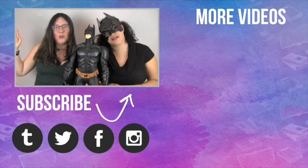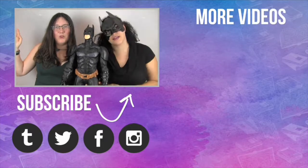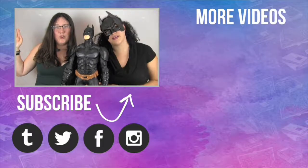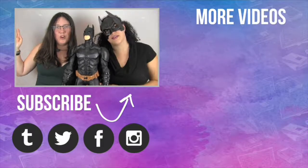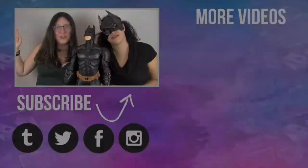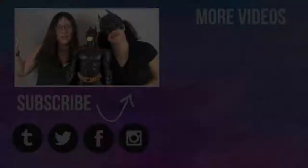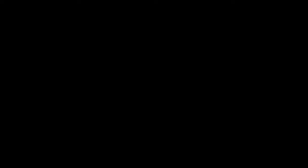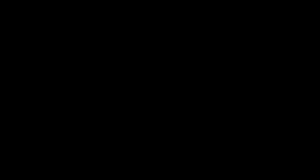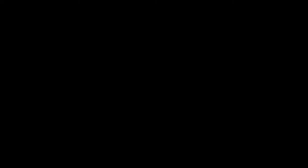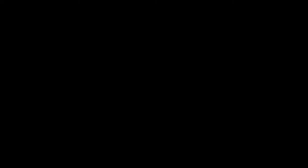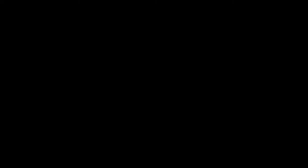BIRTH THE DRUGS!